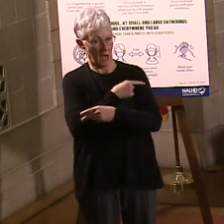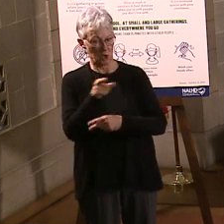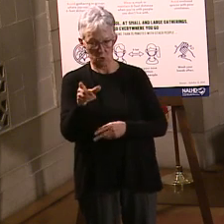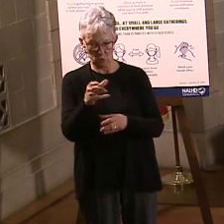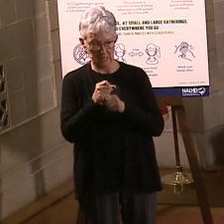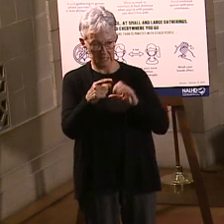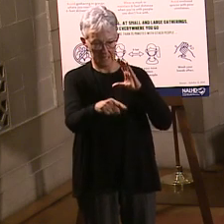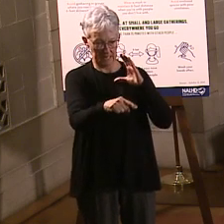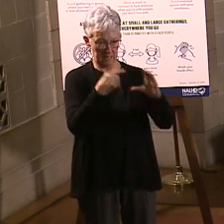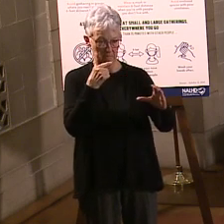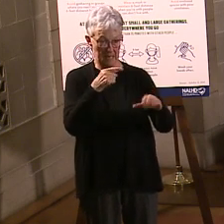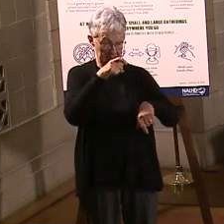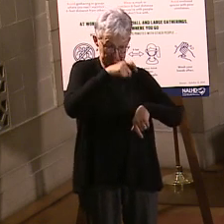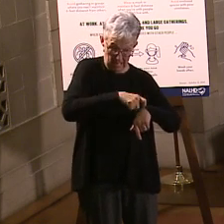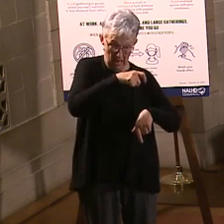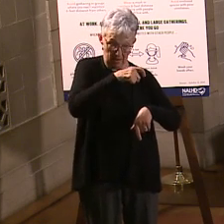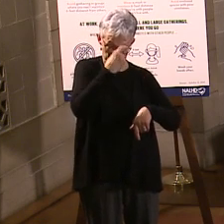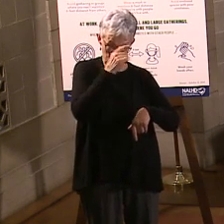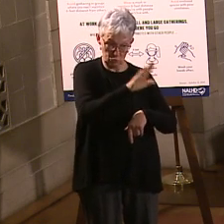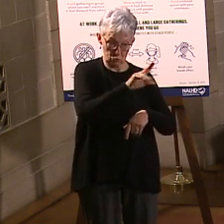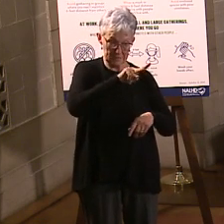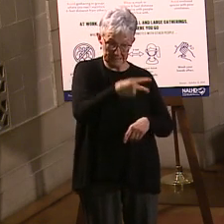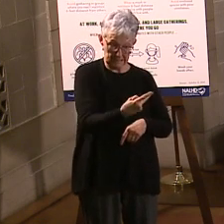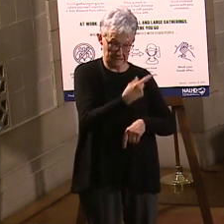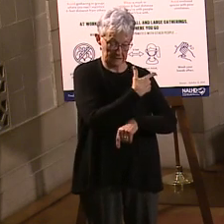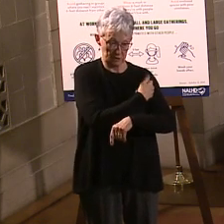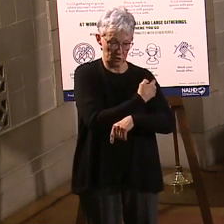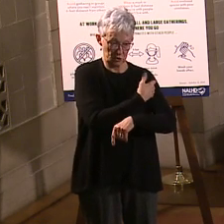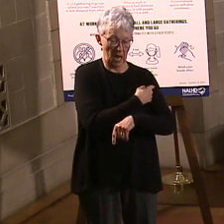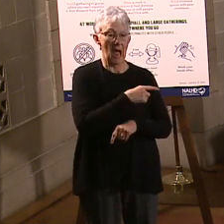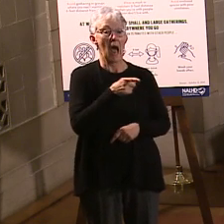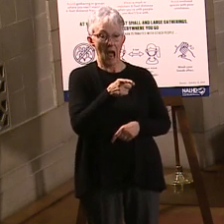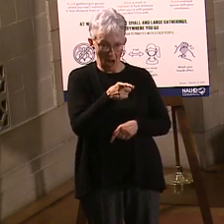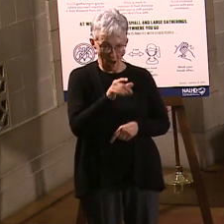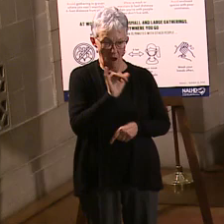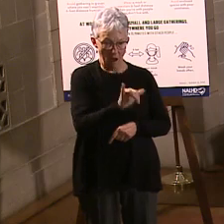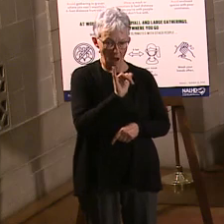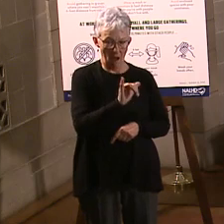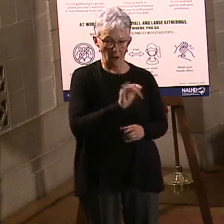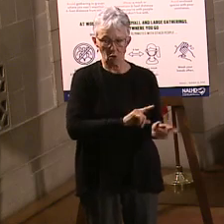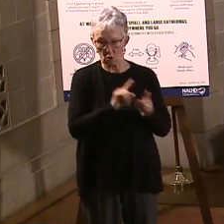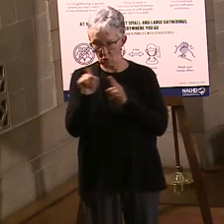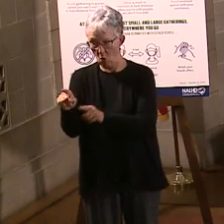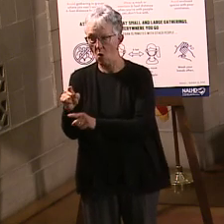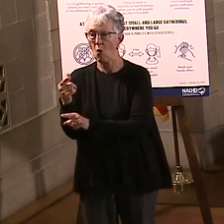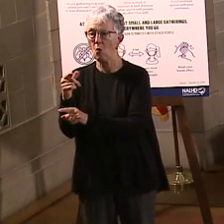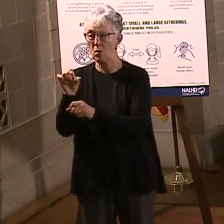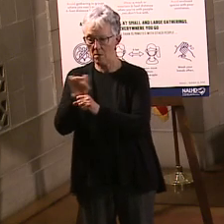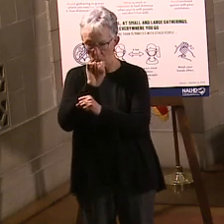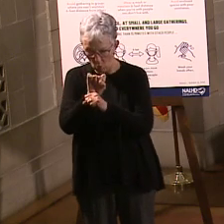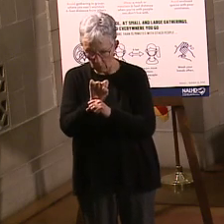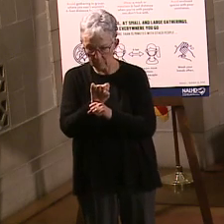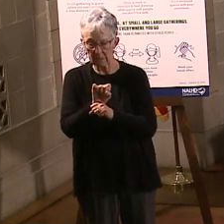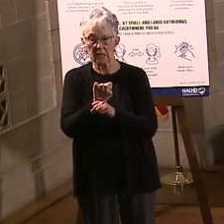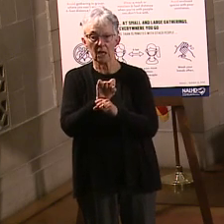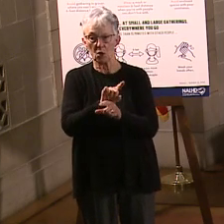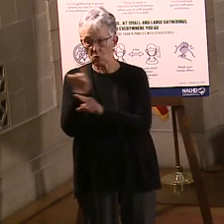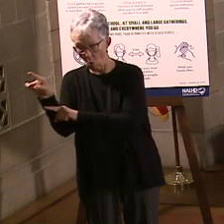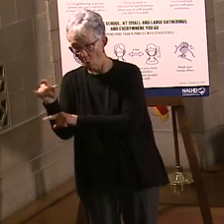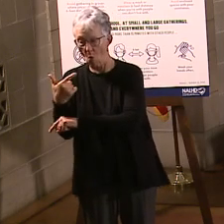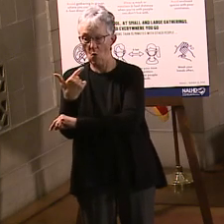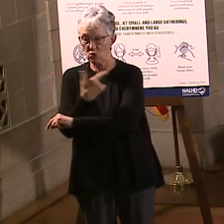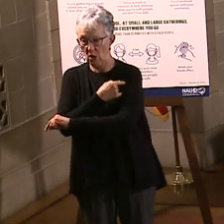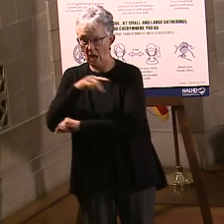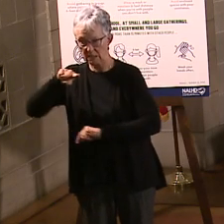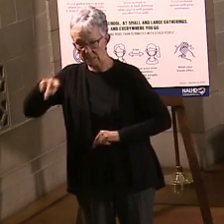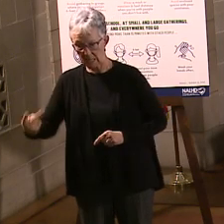reminders. You get your congratulations. You get your adverse reactions. So you get all of that. We don't have yet,